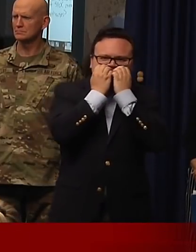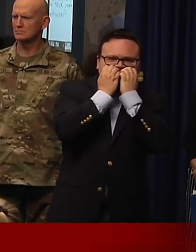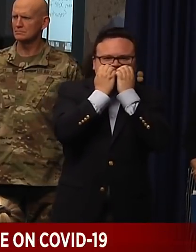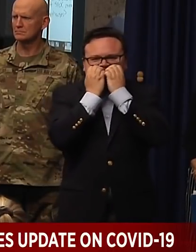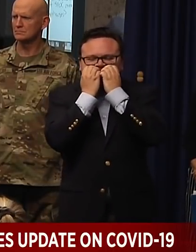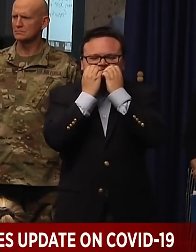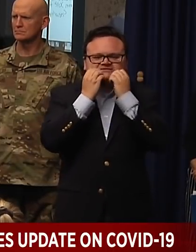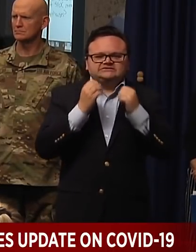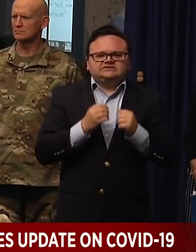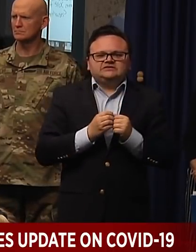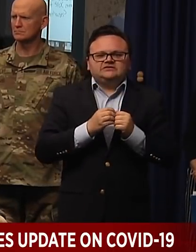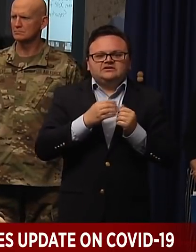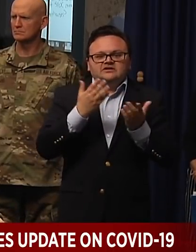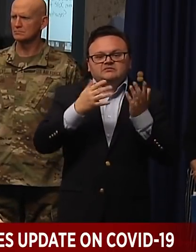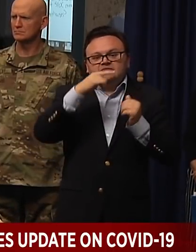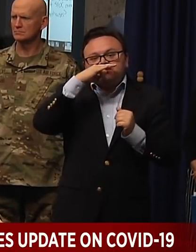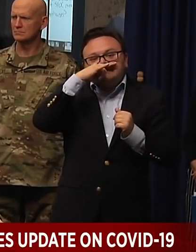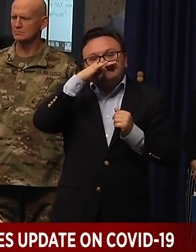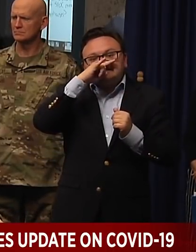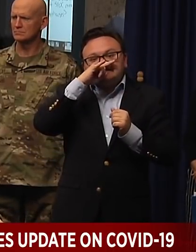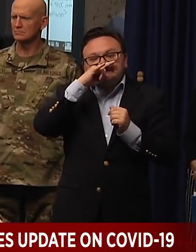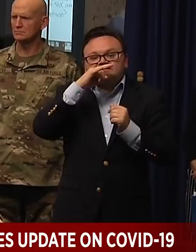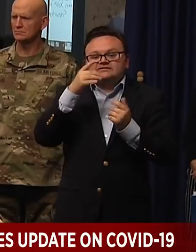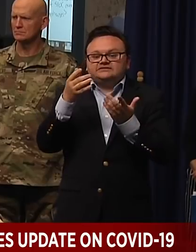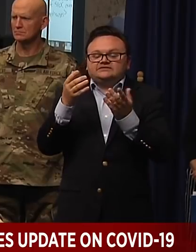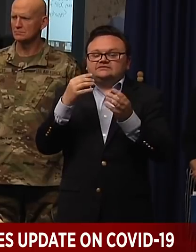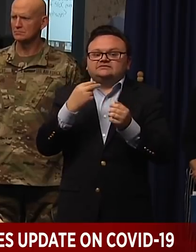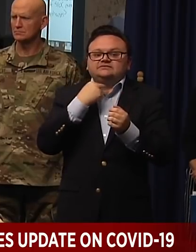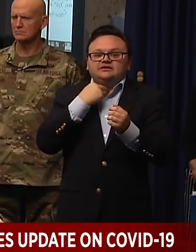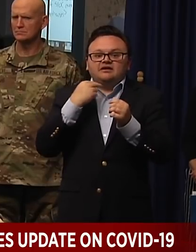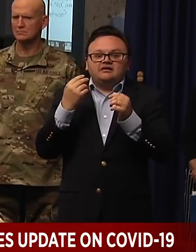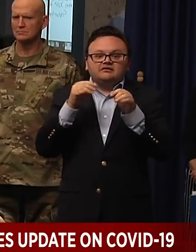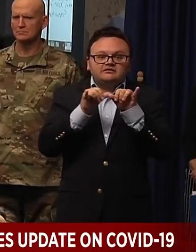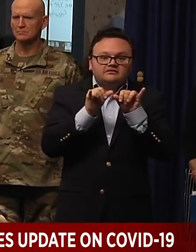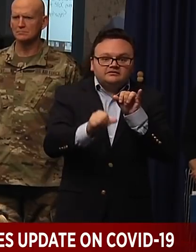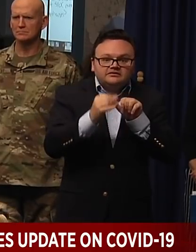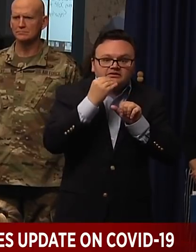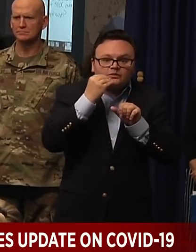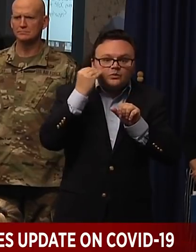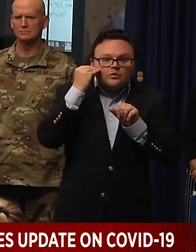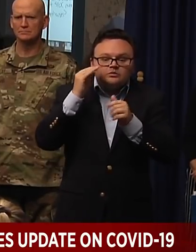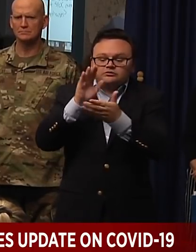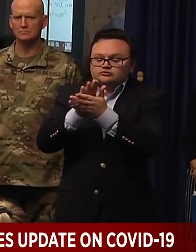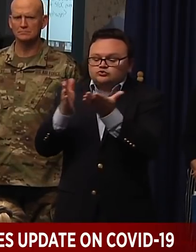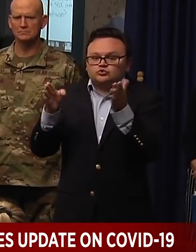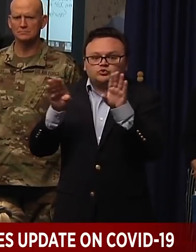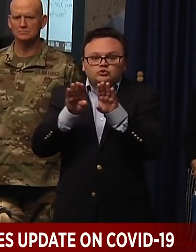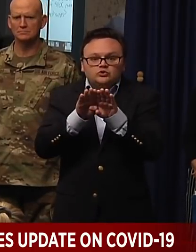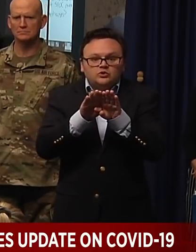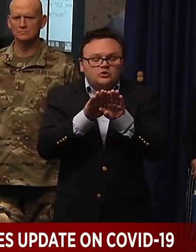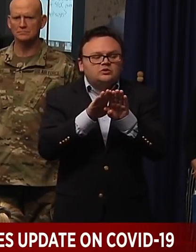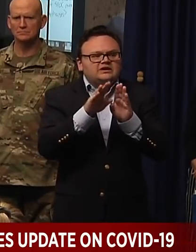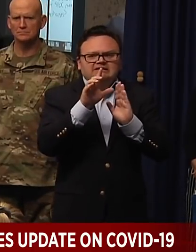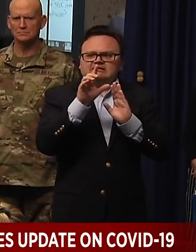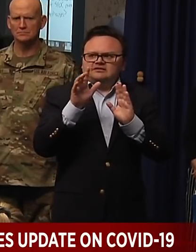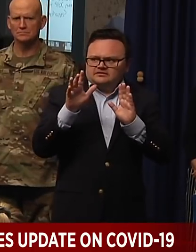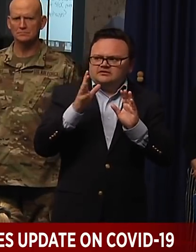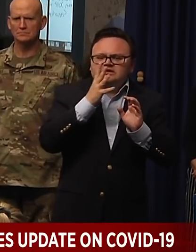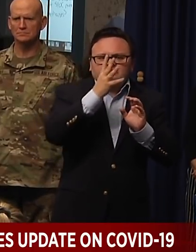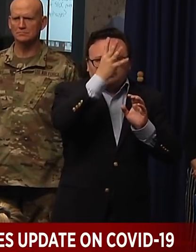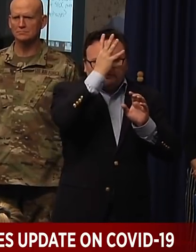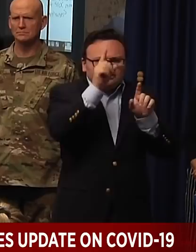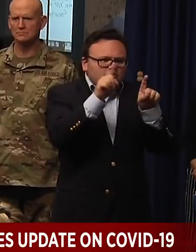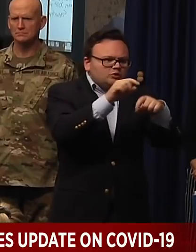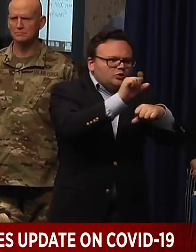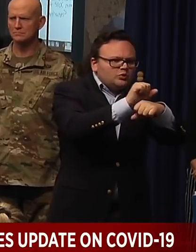doing that. Then maybe a parent loses a job. There's just a lot of angst out there. And so if we can do this in a way that gives